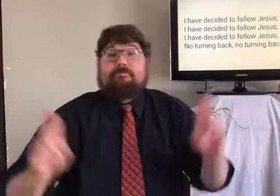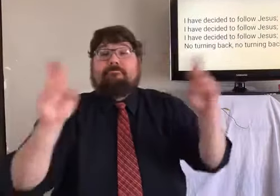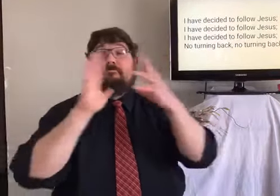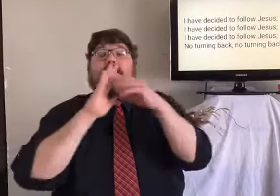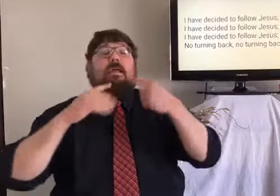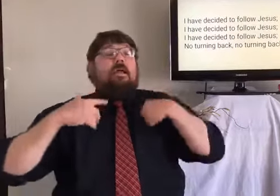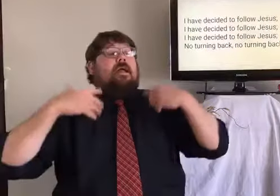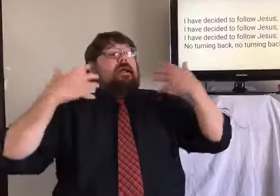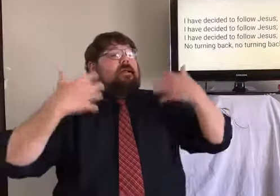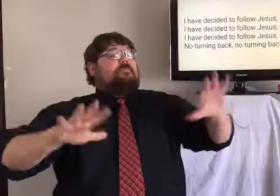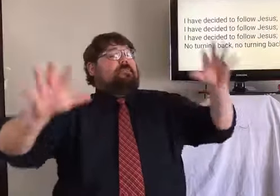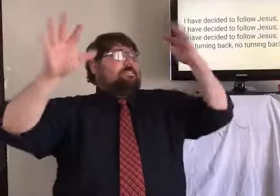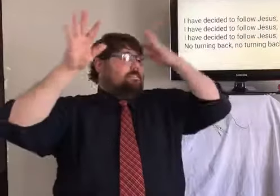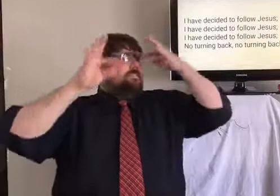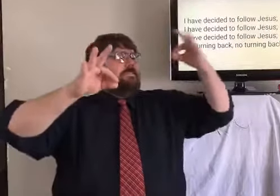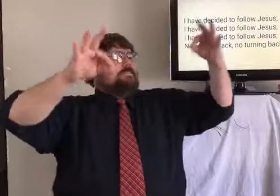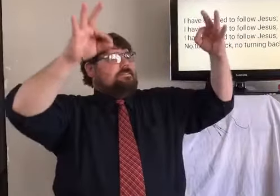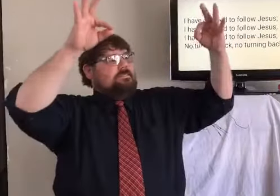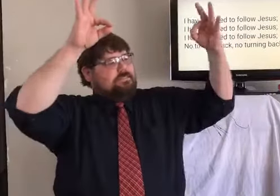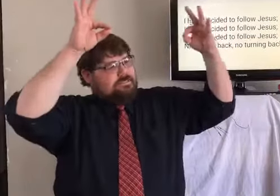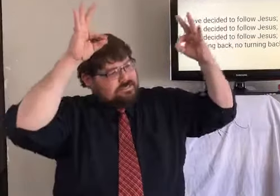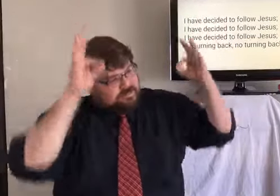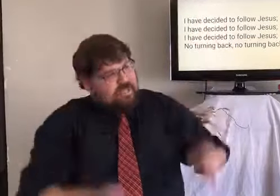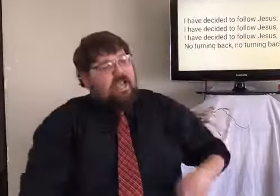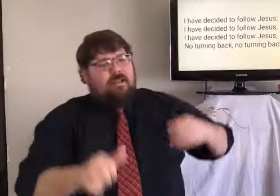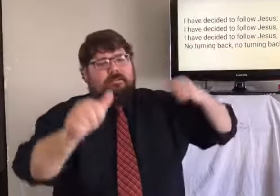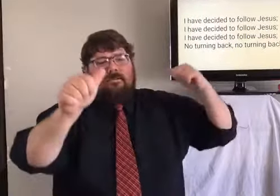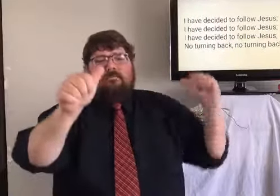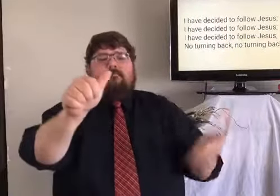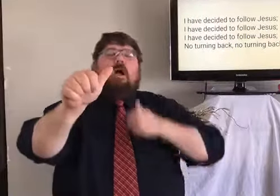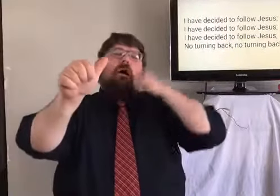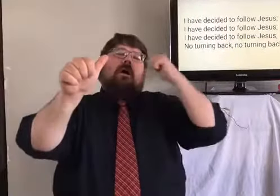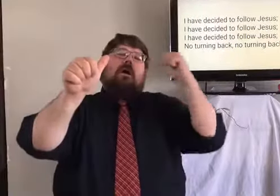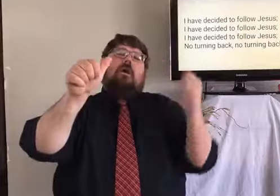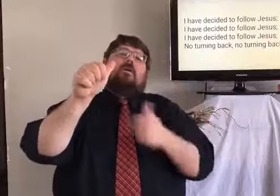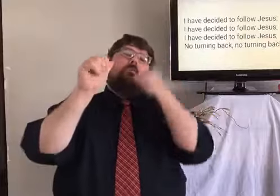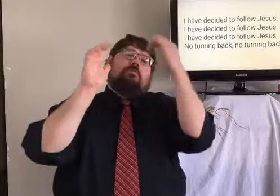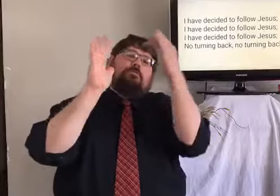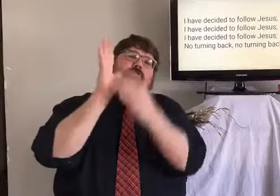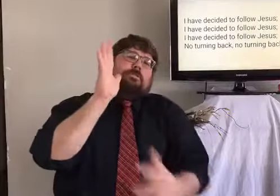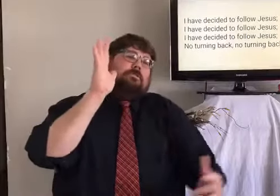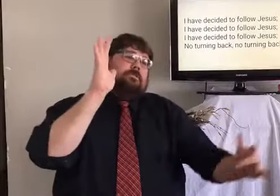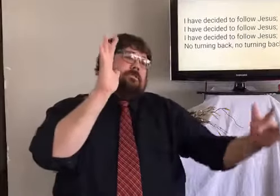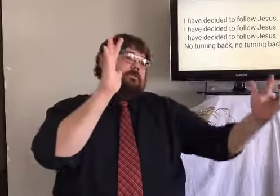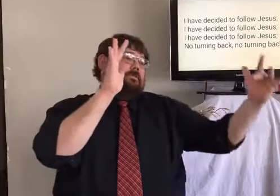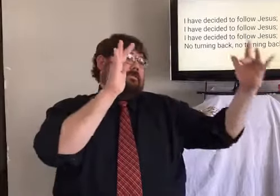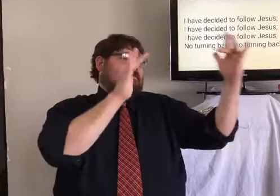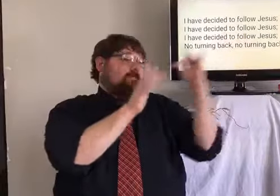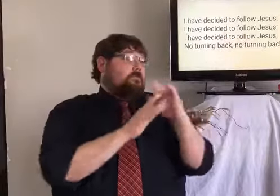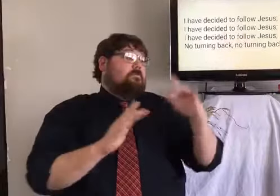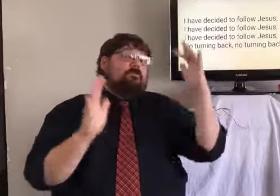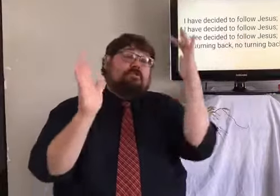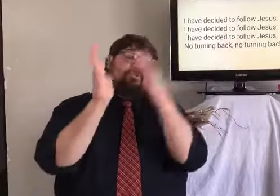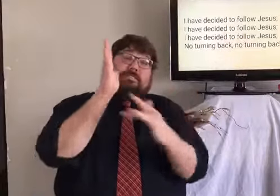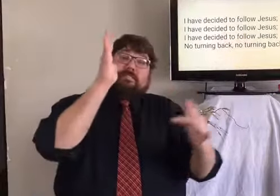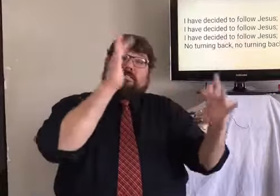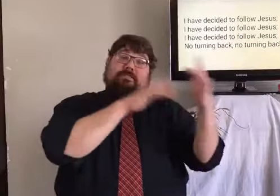We'll sing again, I Have Decided to Follow Jesus, okay? I Have Decided to